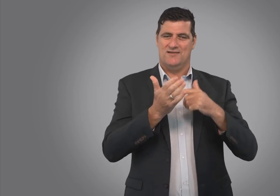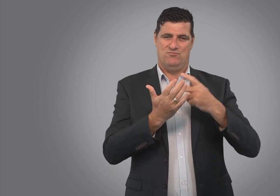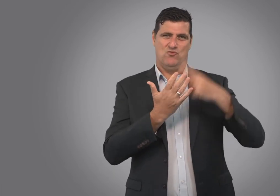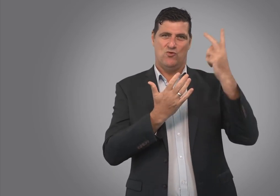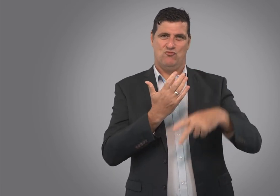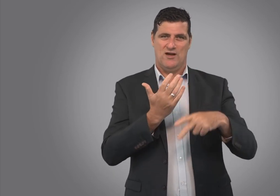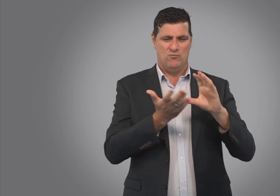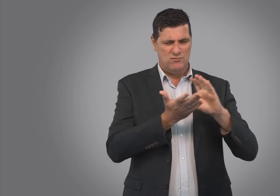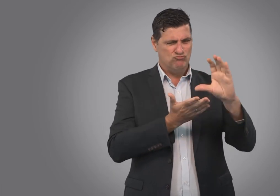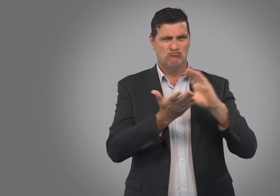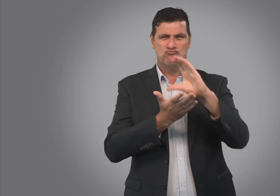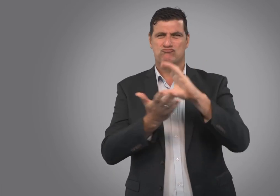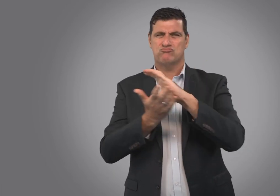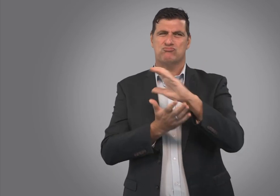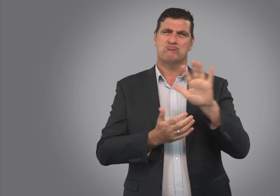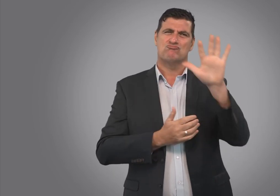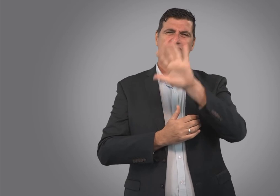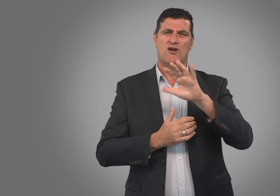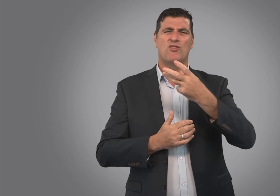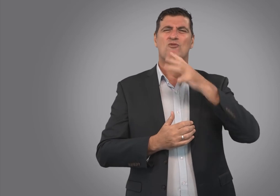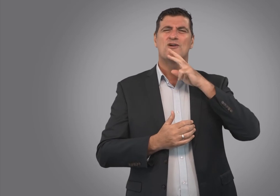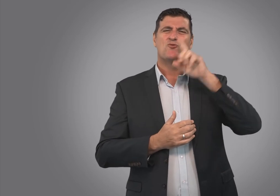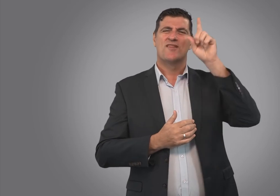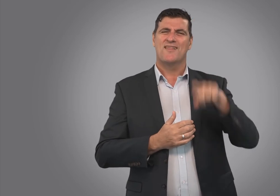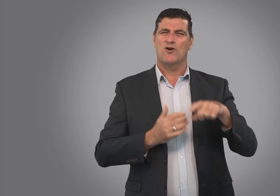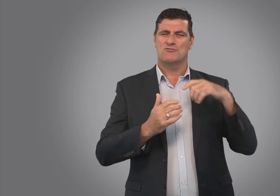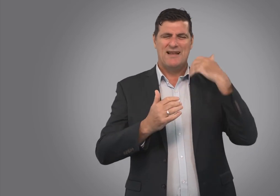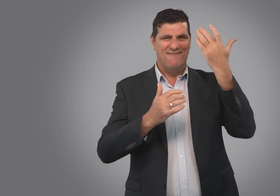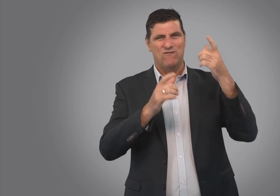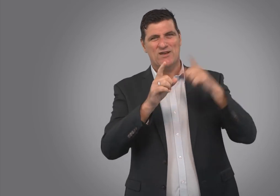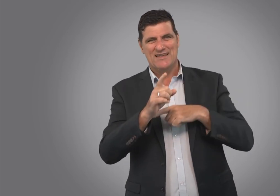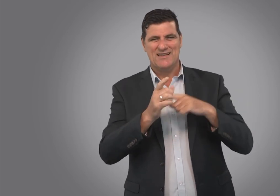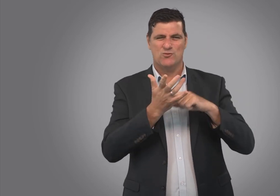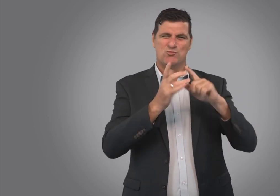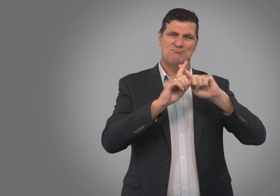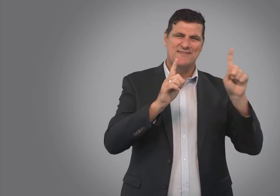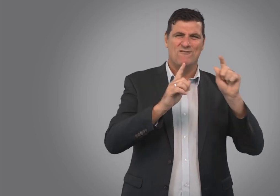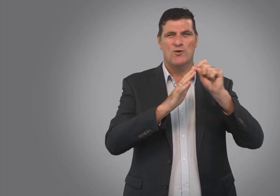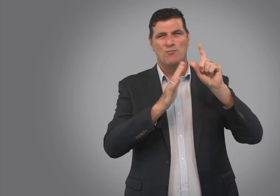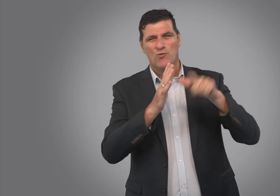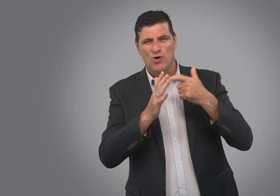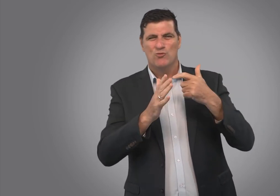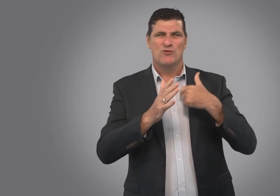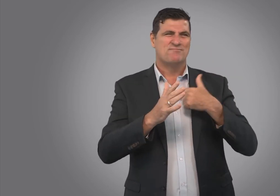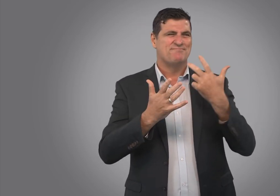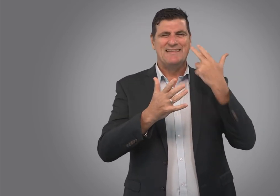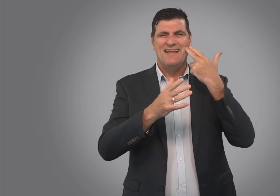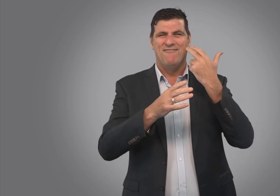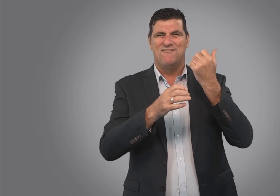disperse around $300,000 every year to different projects, whether it be a Deaf club, Deaf